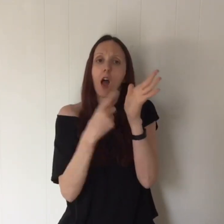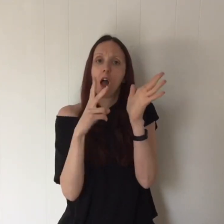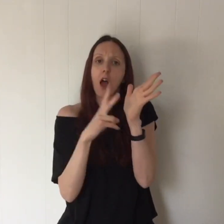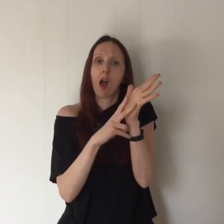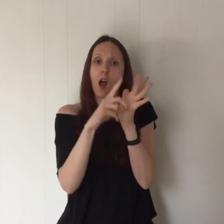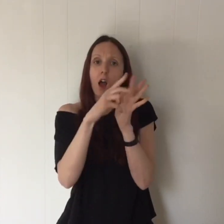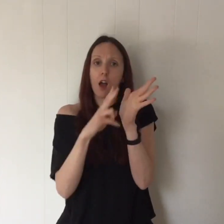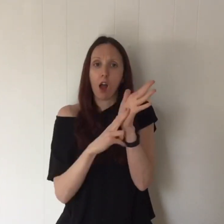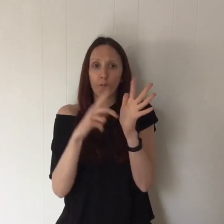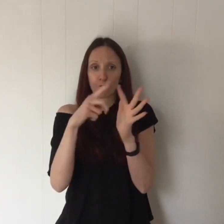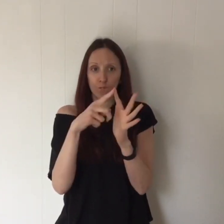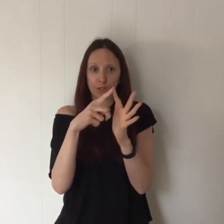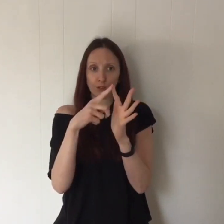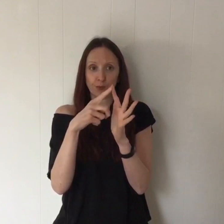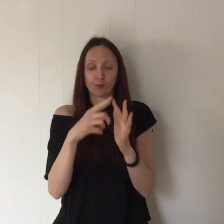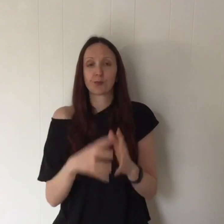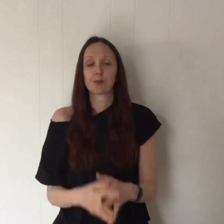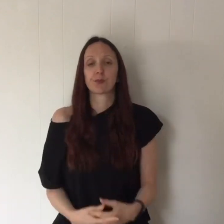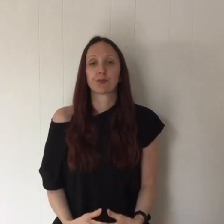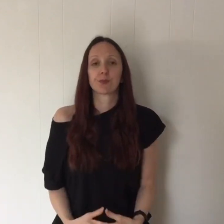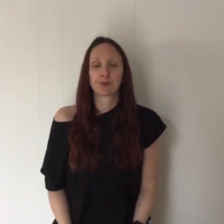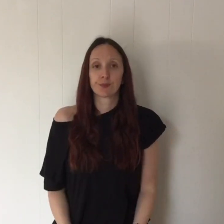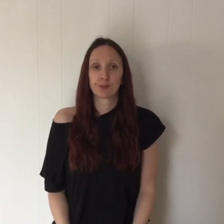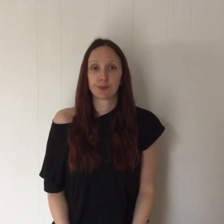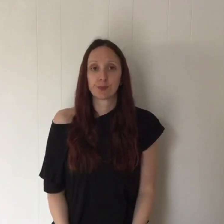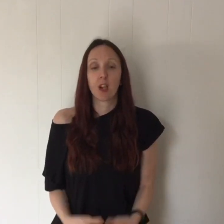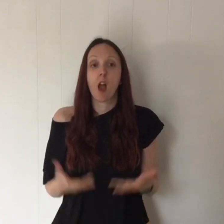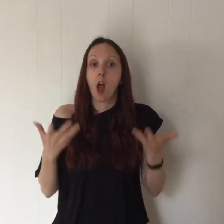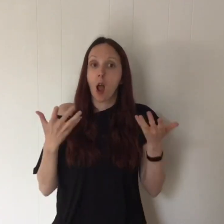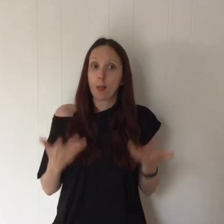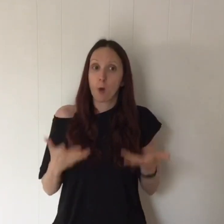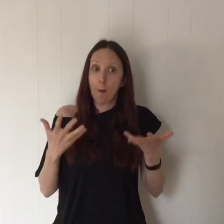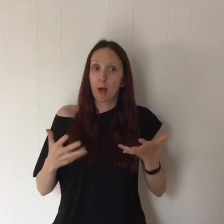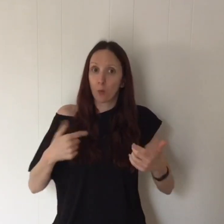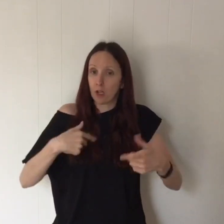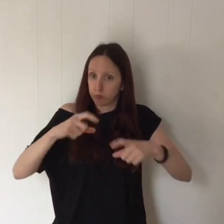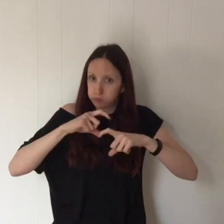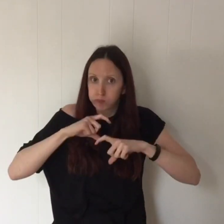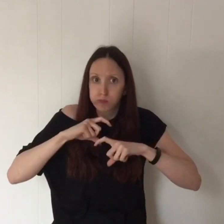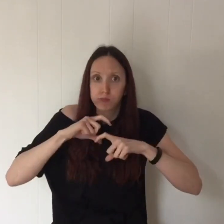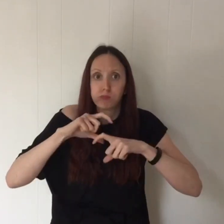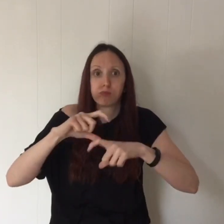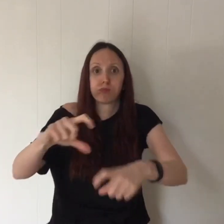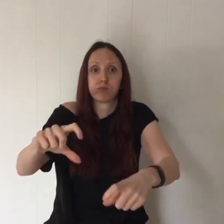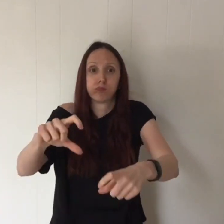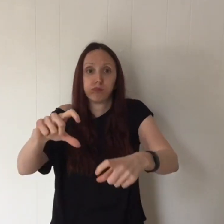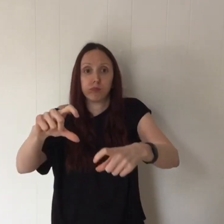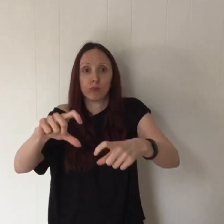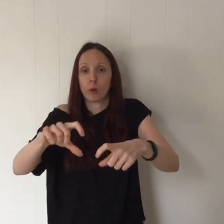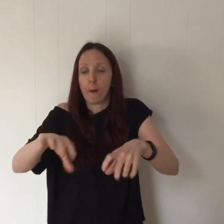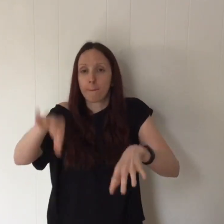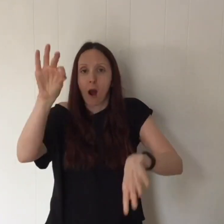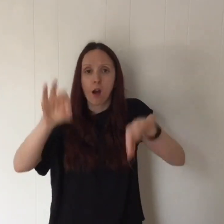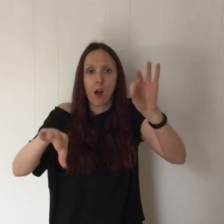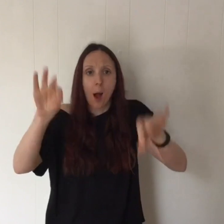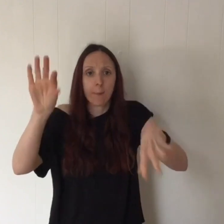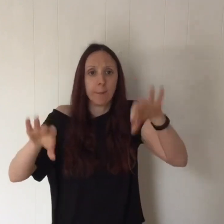due to reopen on the 1st of June. In the meantime, we are